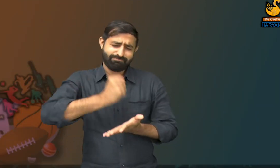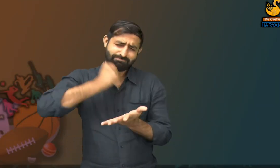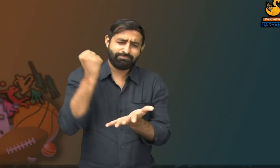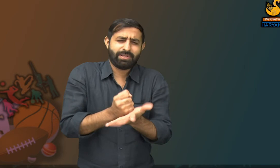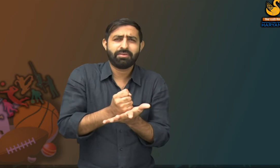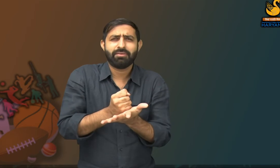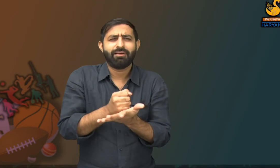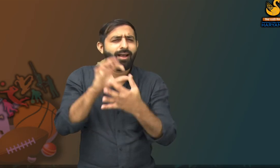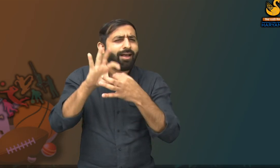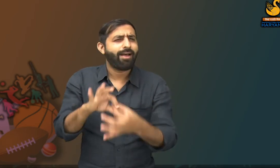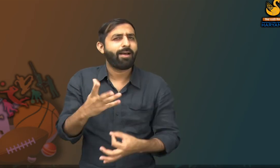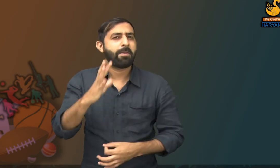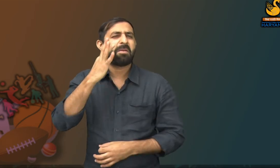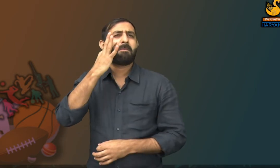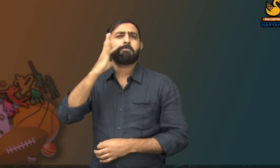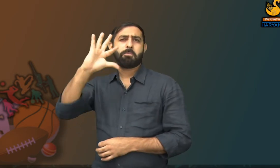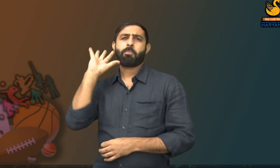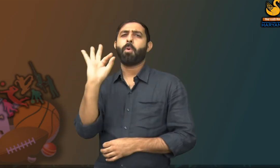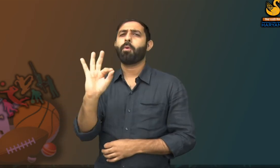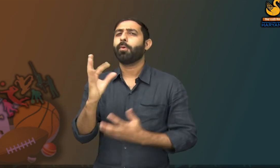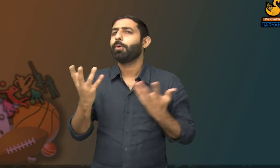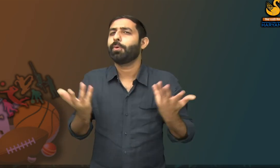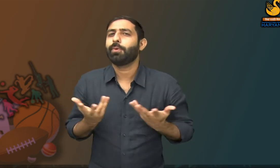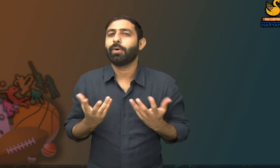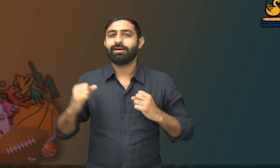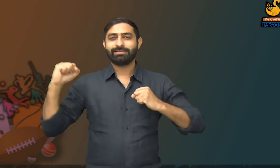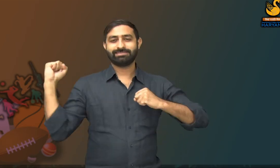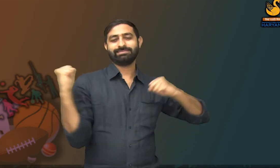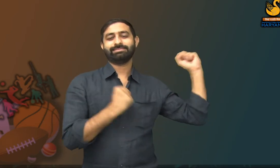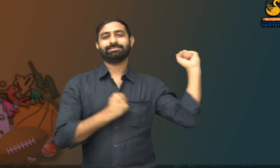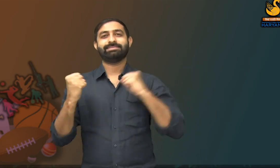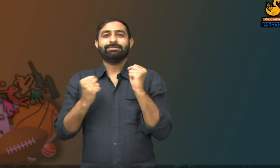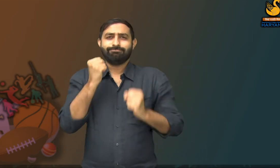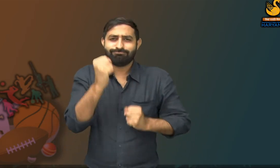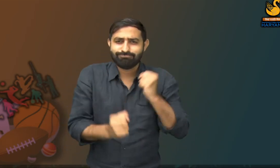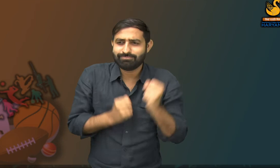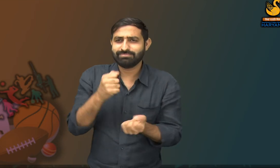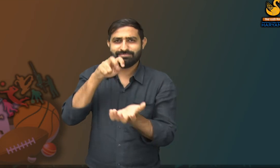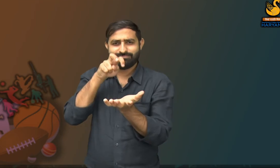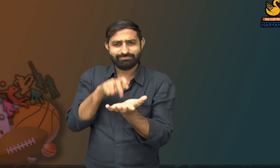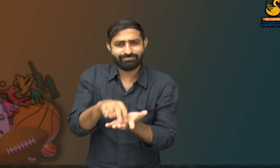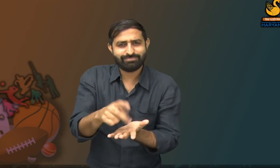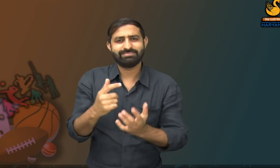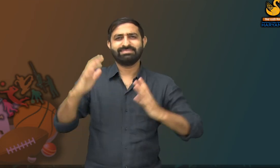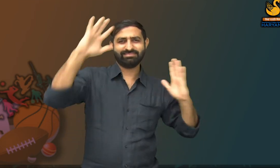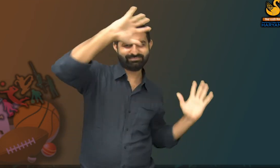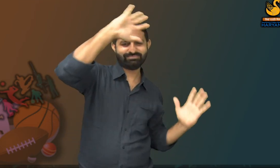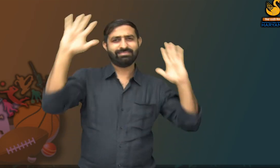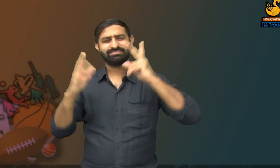We all must know how to improve our health. It is very important to use